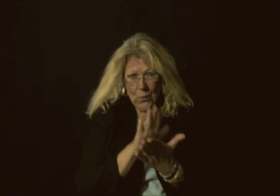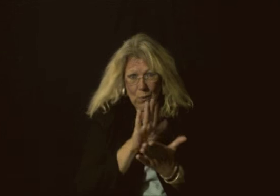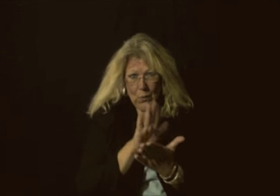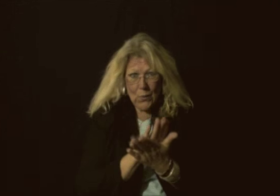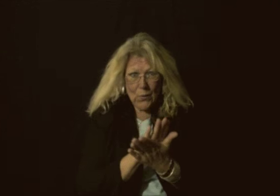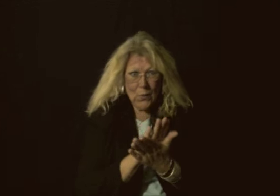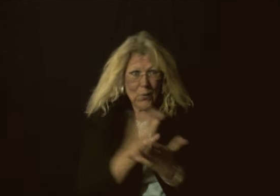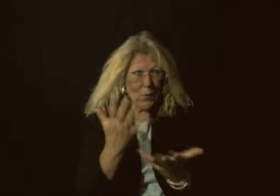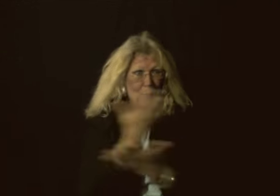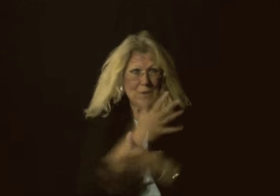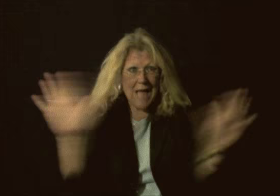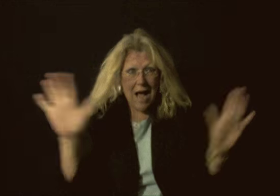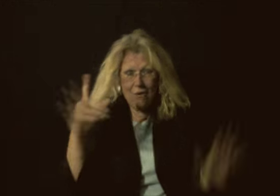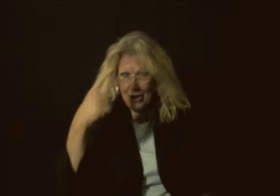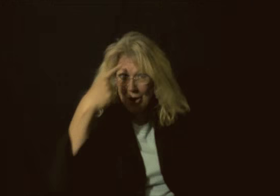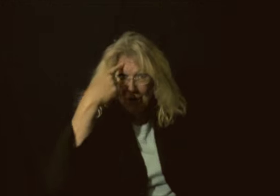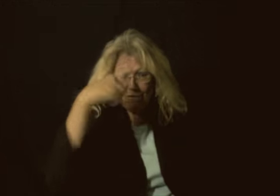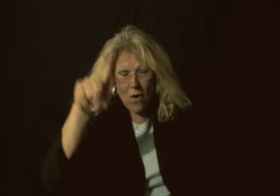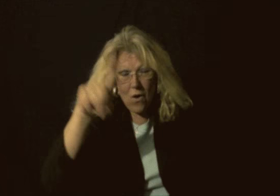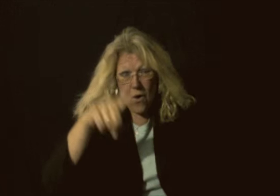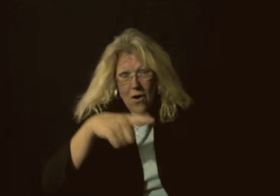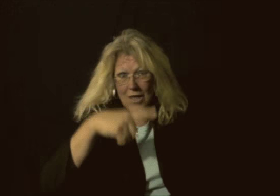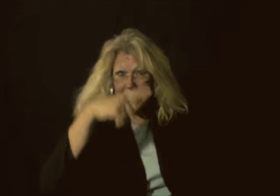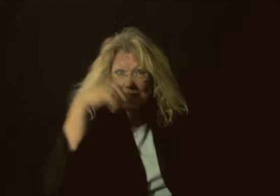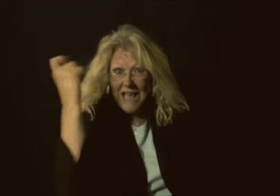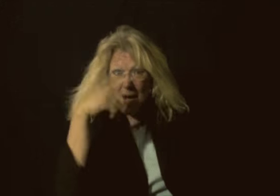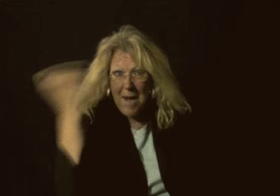Screws out for summer